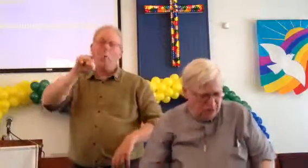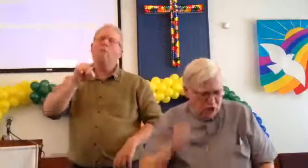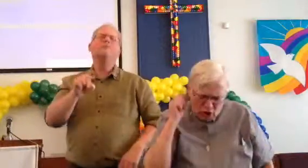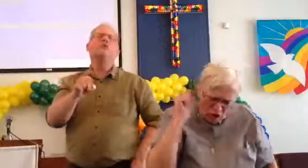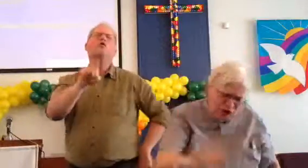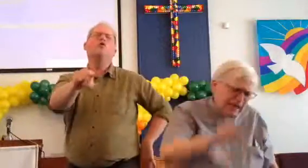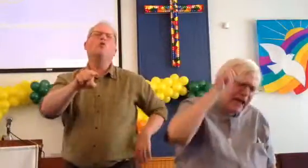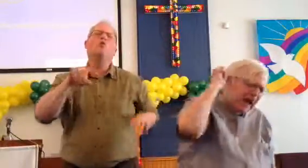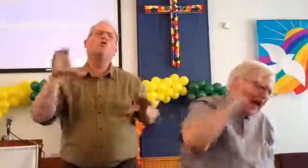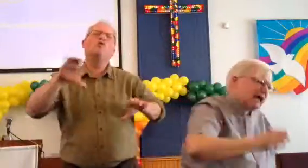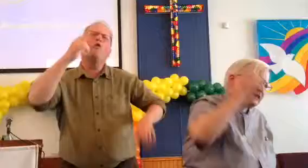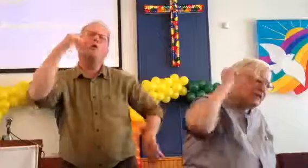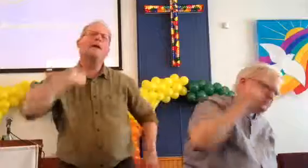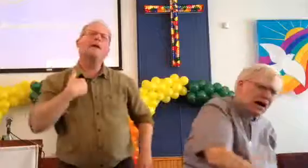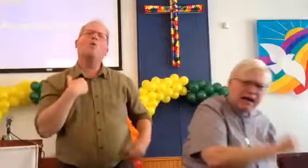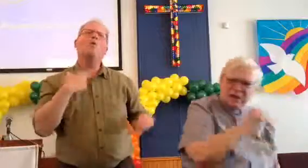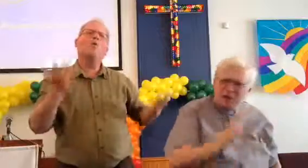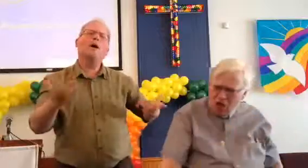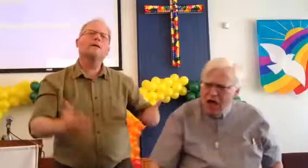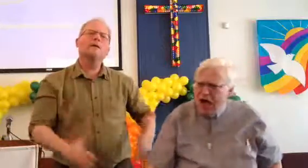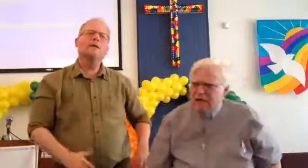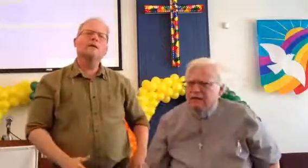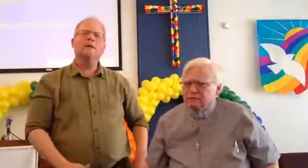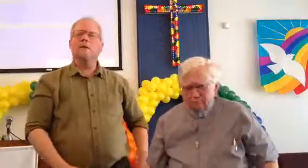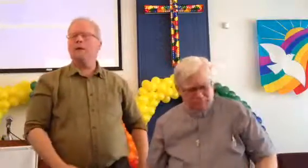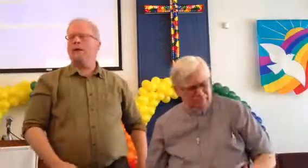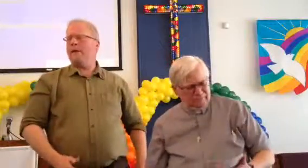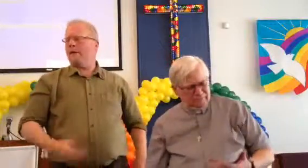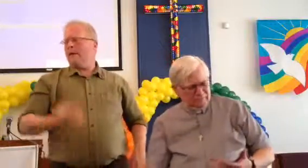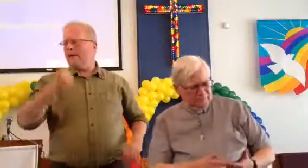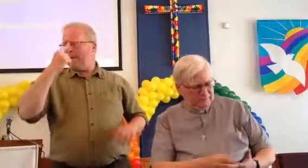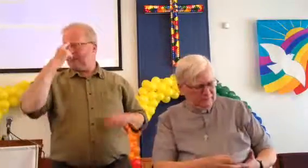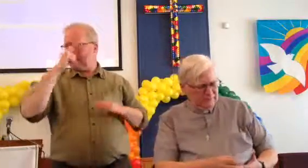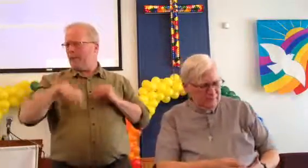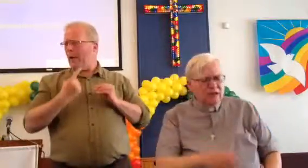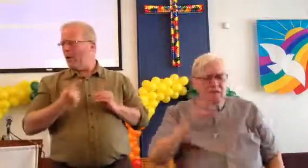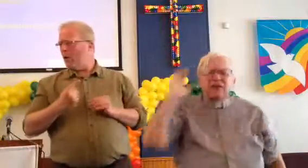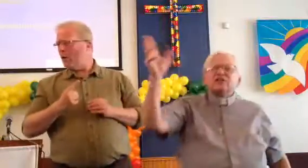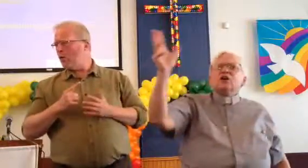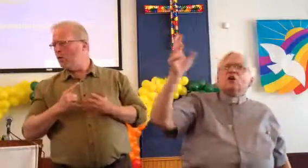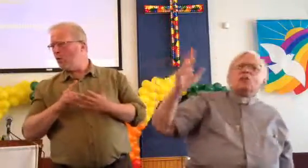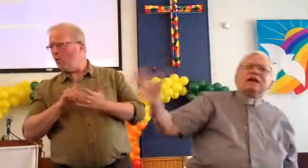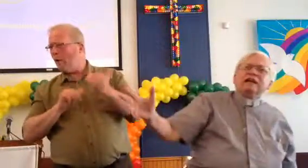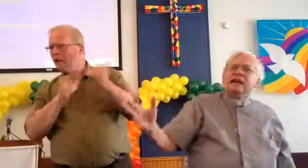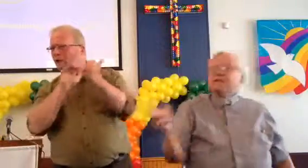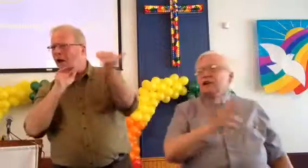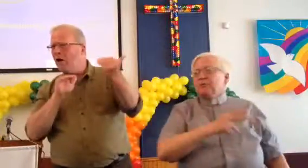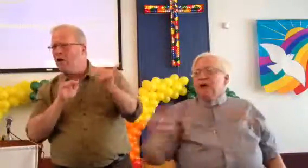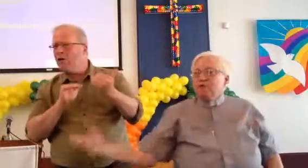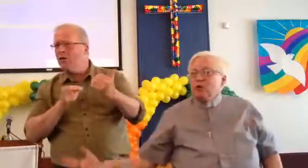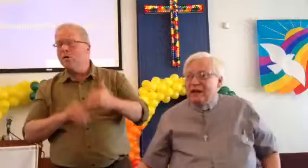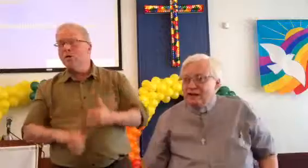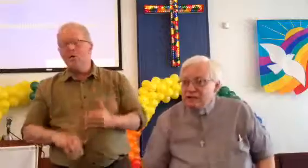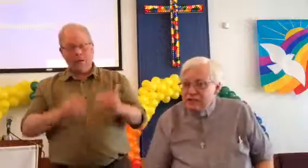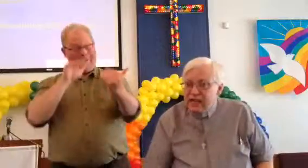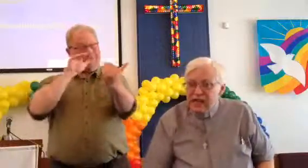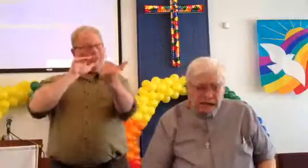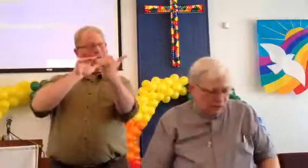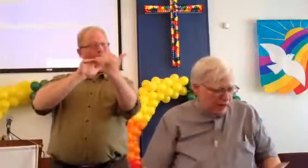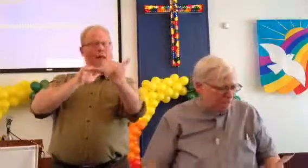Look at the bottom line. Because we live in a profit-oriented society, right?